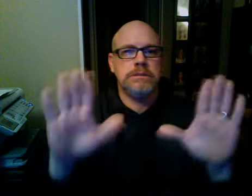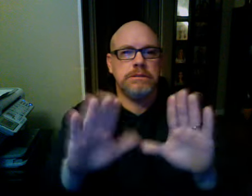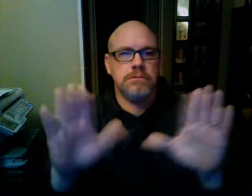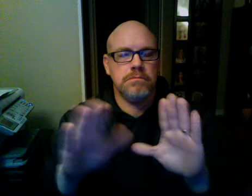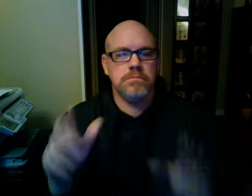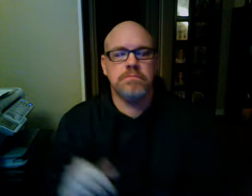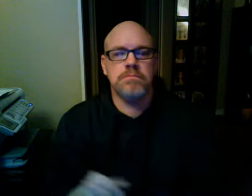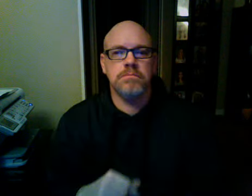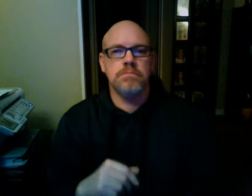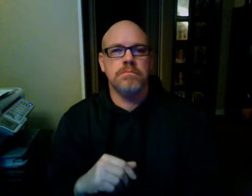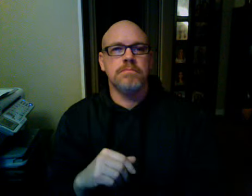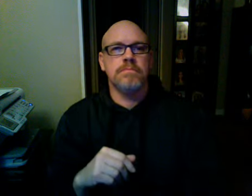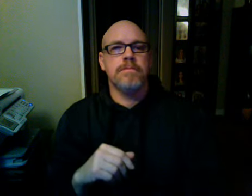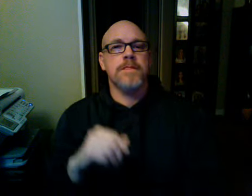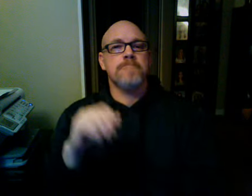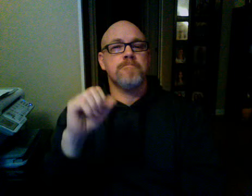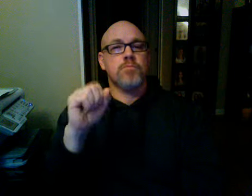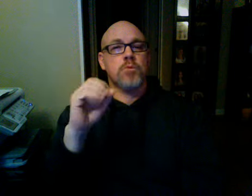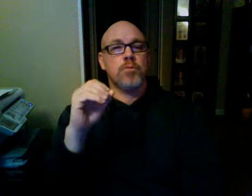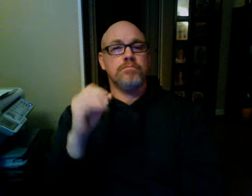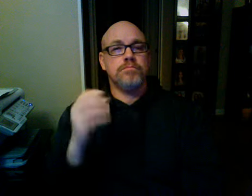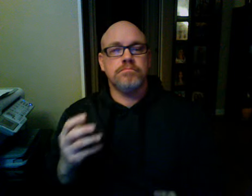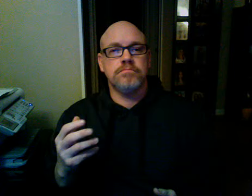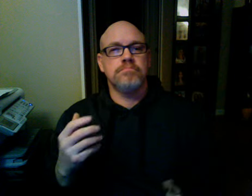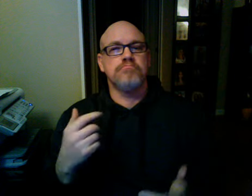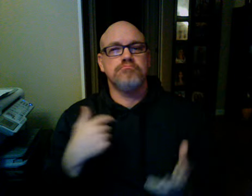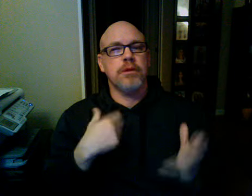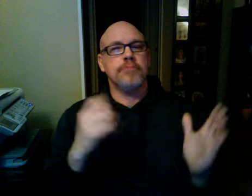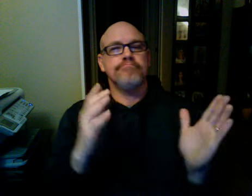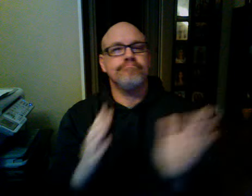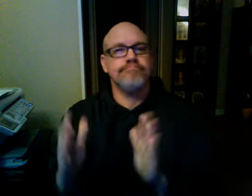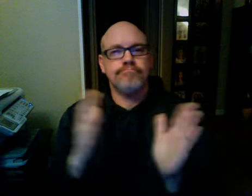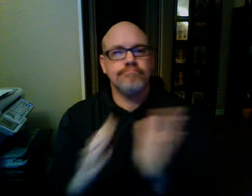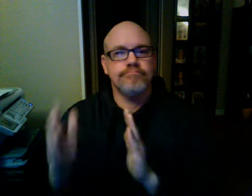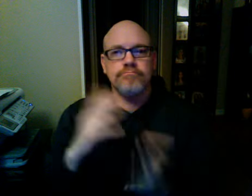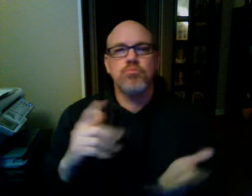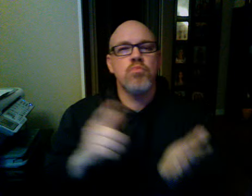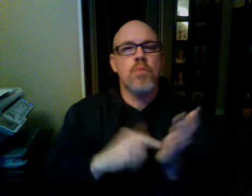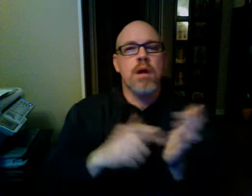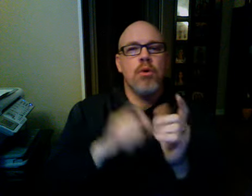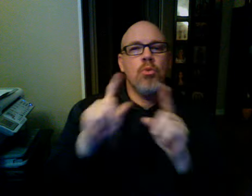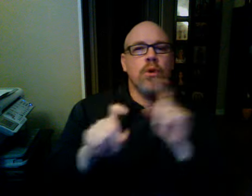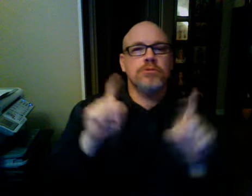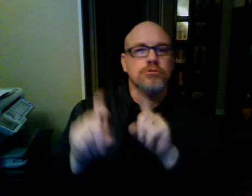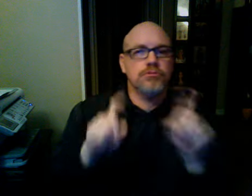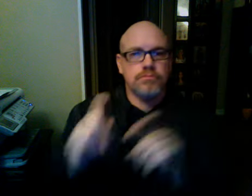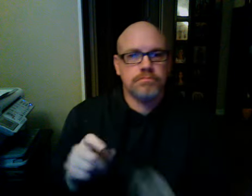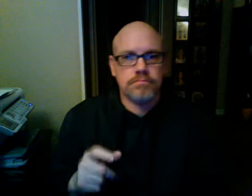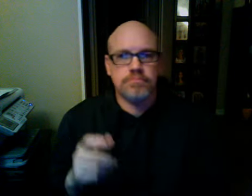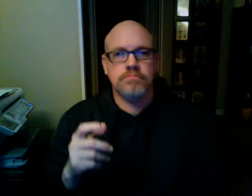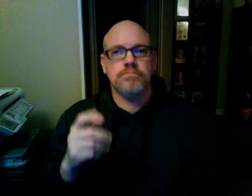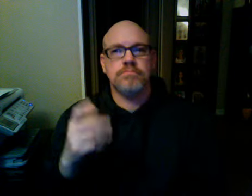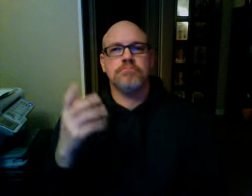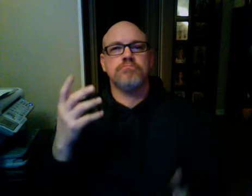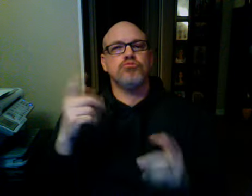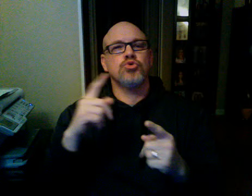and so he reacted, you know what mean? You you